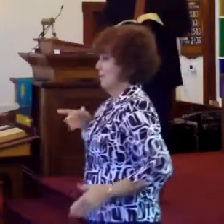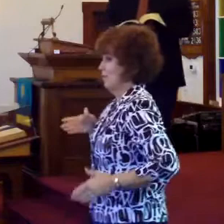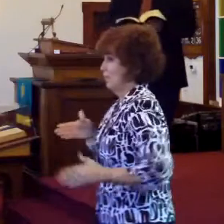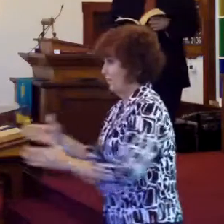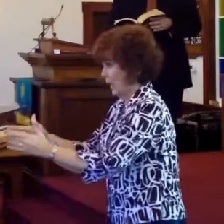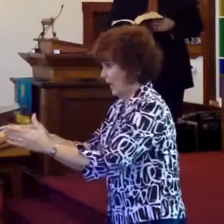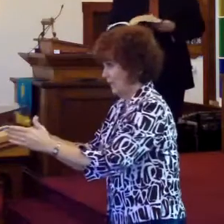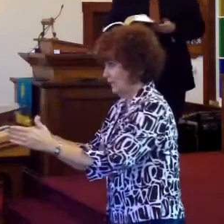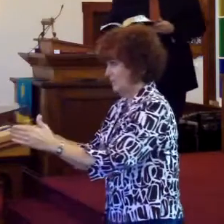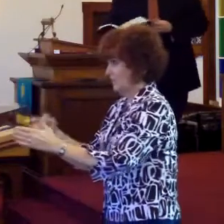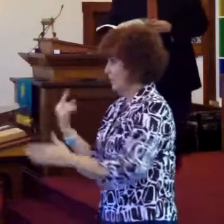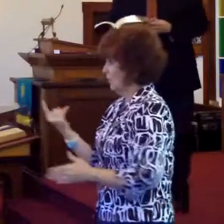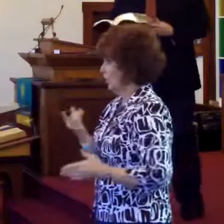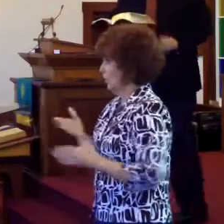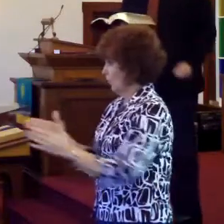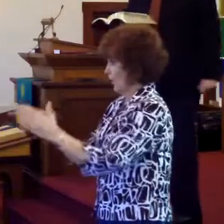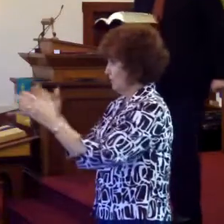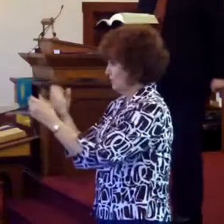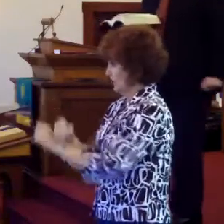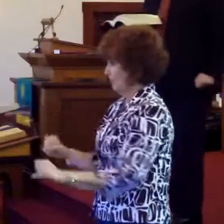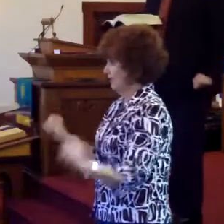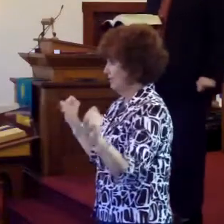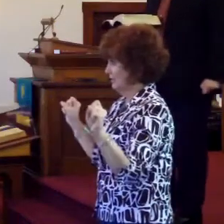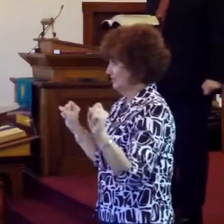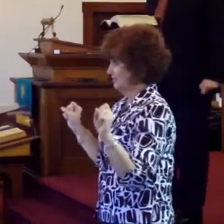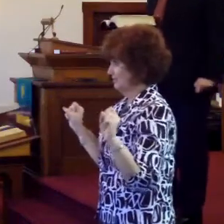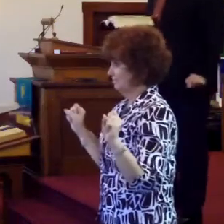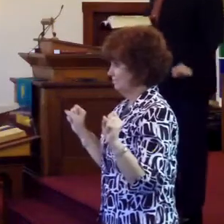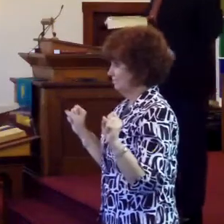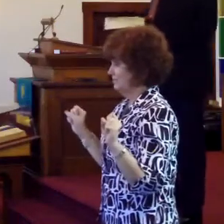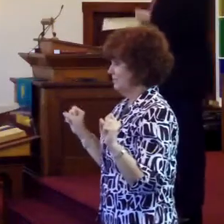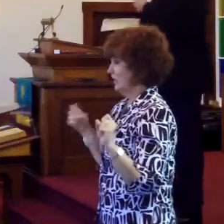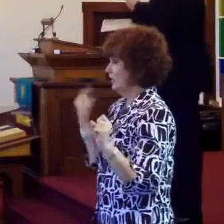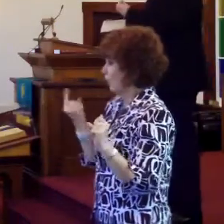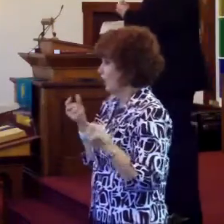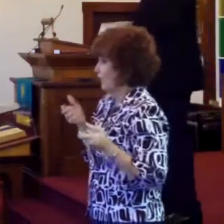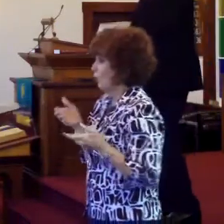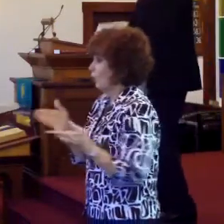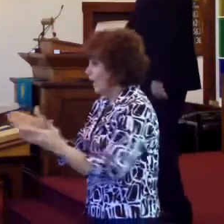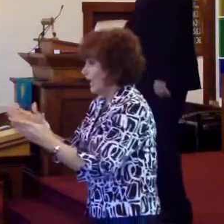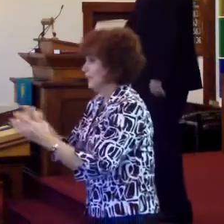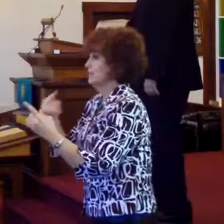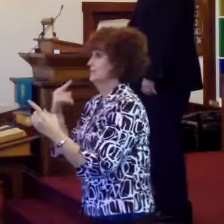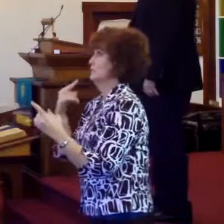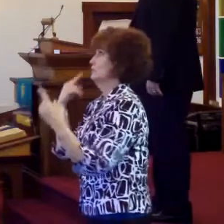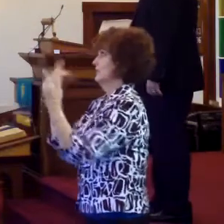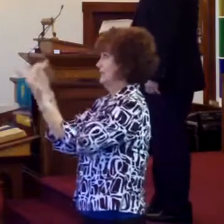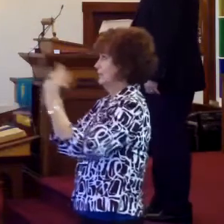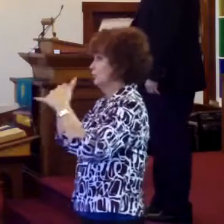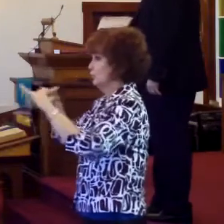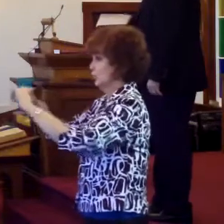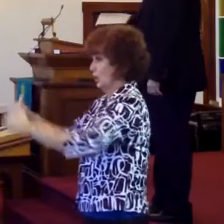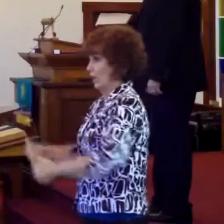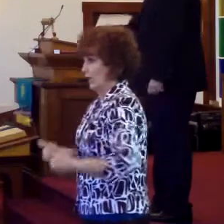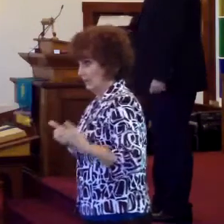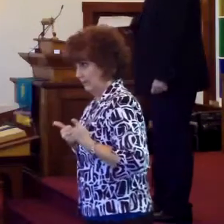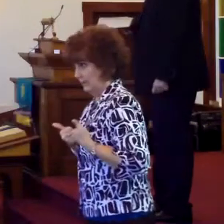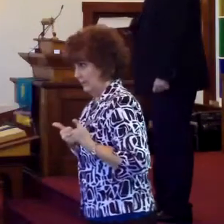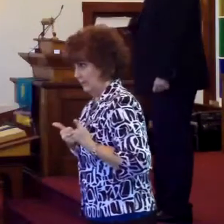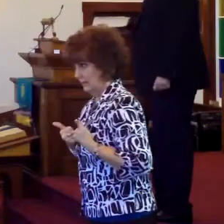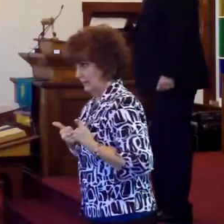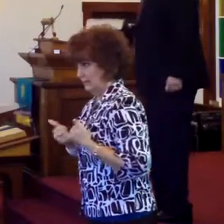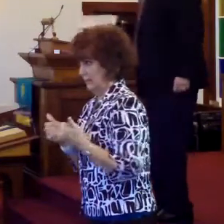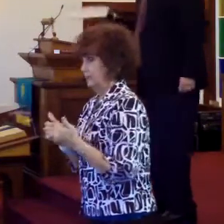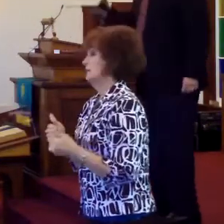He is the only way to salvation. He is the only way to eternal life. I am the way.